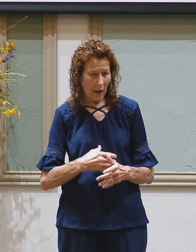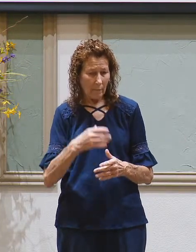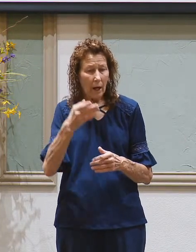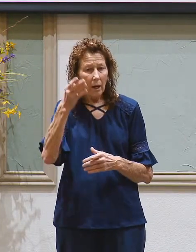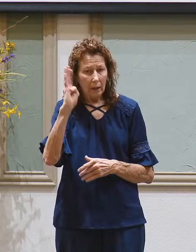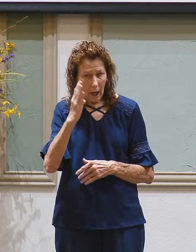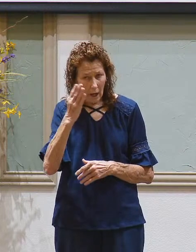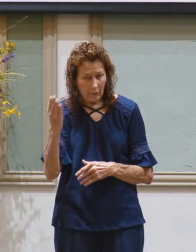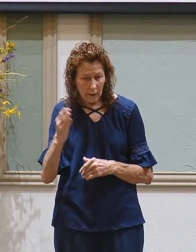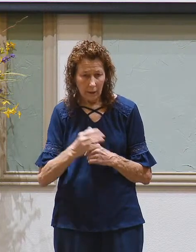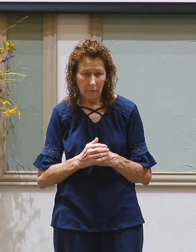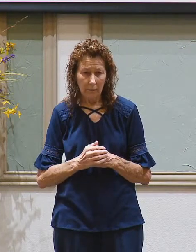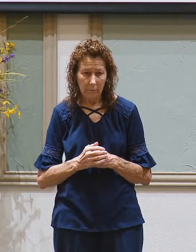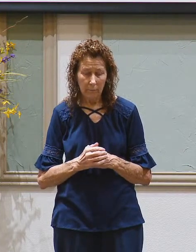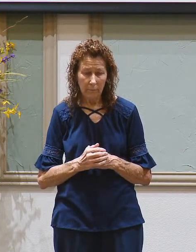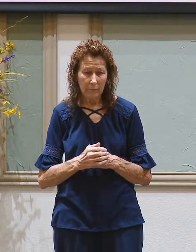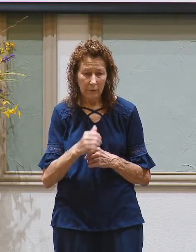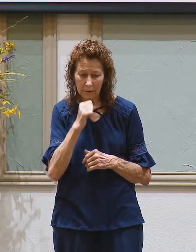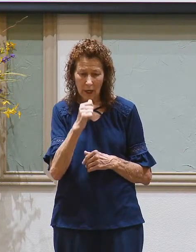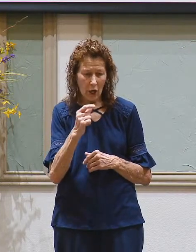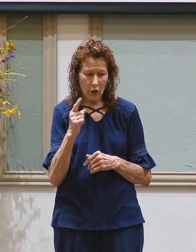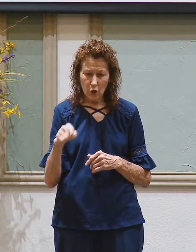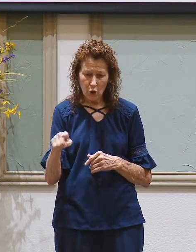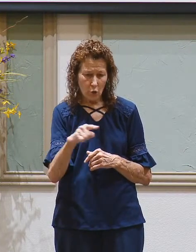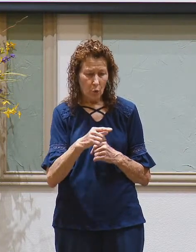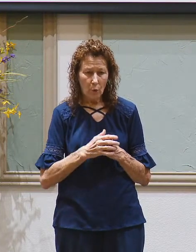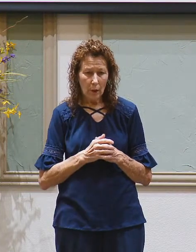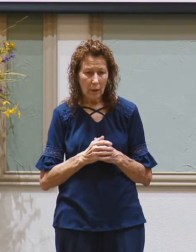God thing. It's not about you.